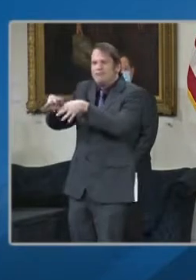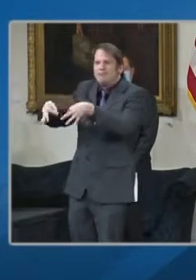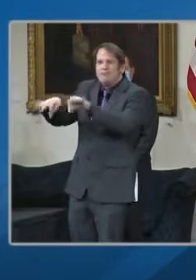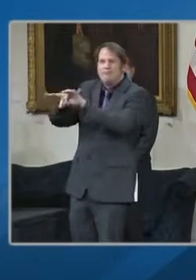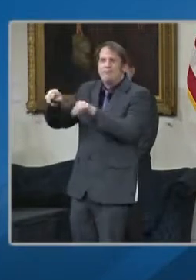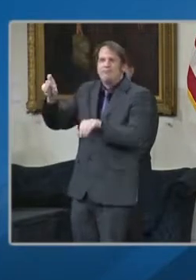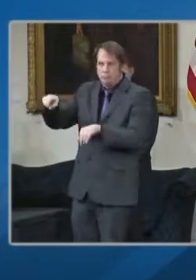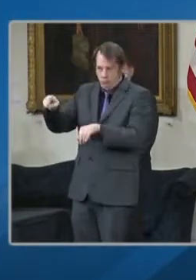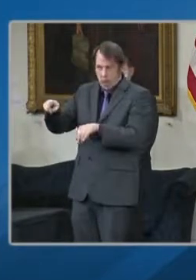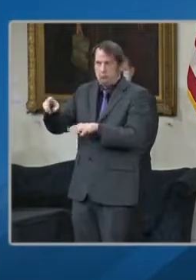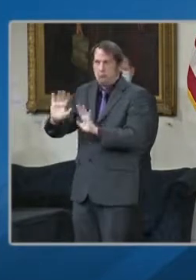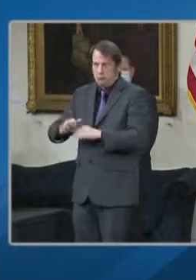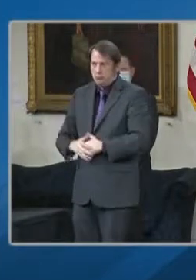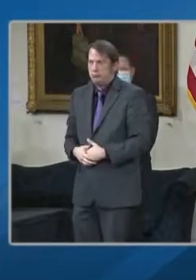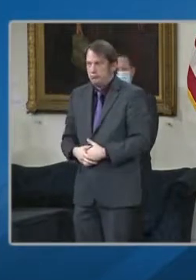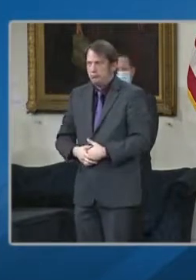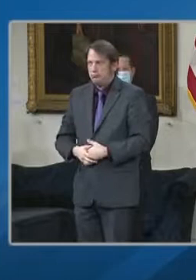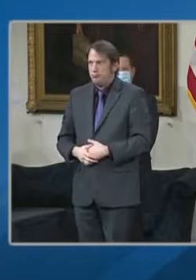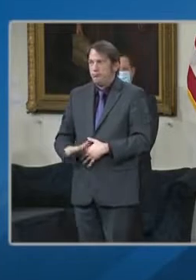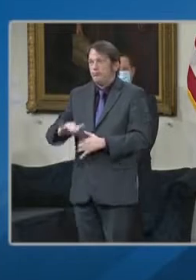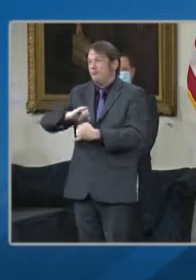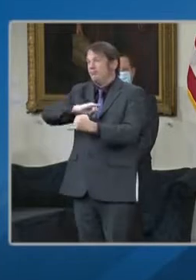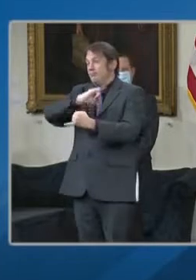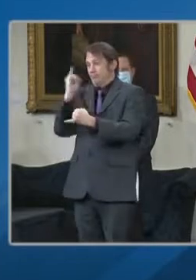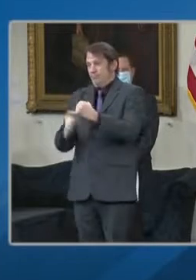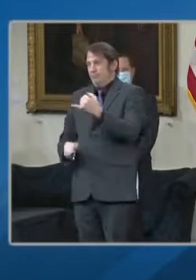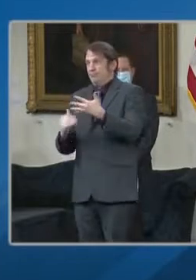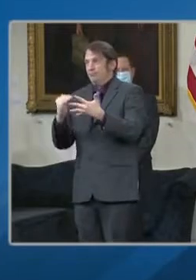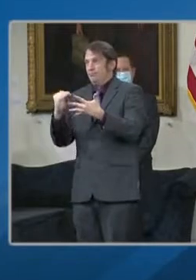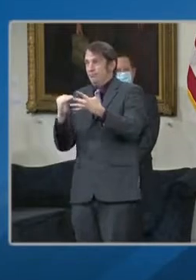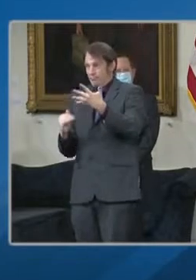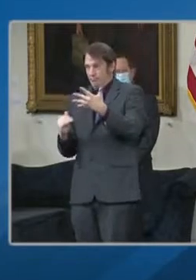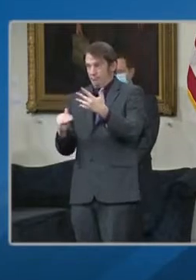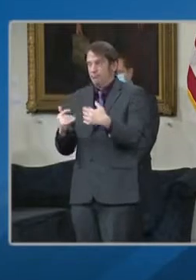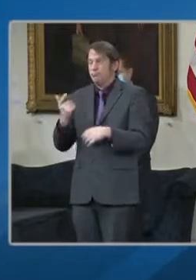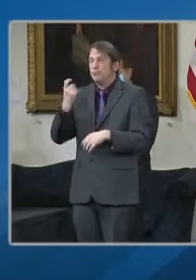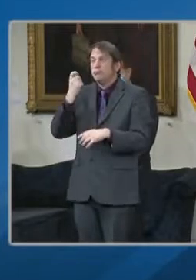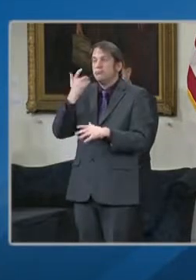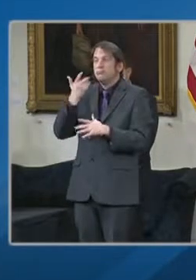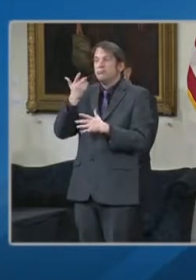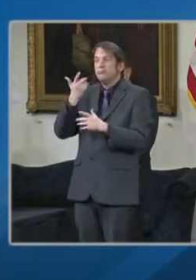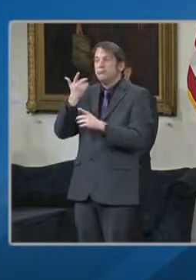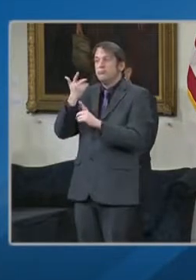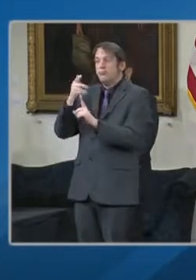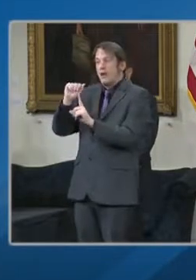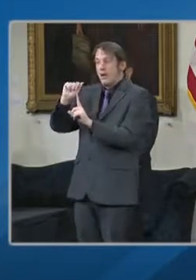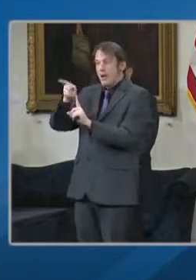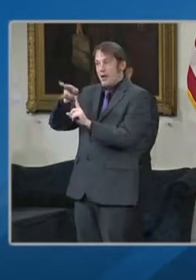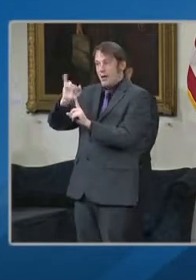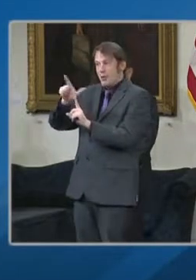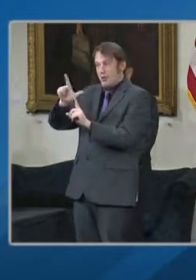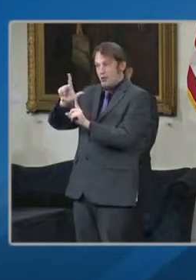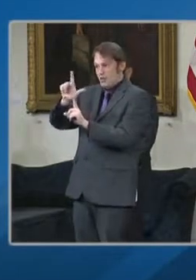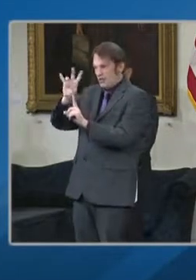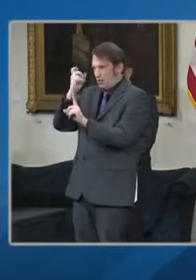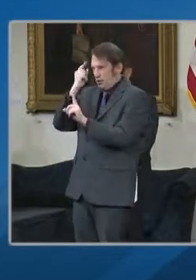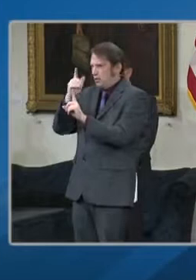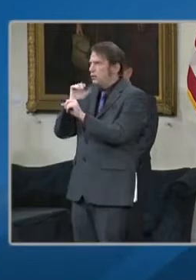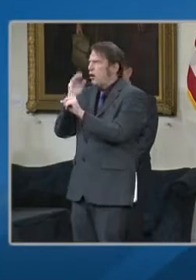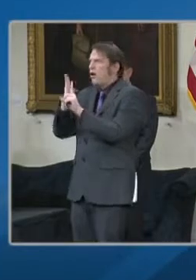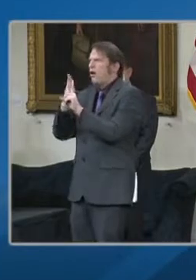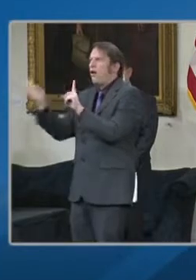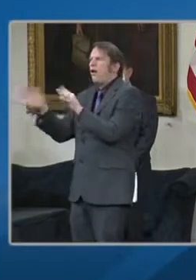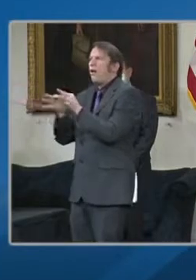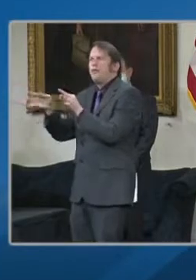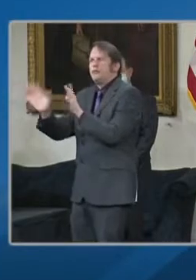Finally, no later than Tuesday, April 27th, Maryland will enter the final phase 3 group,